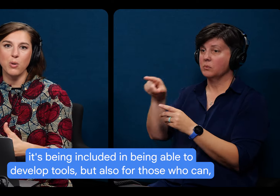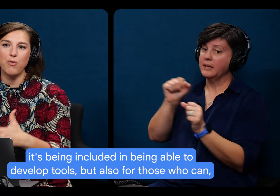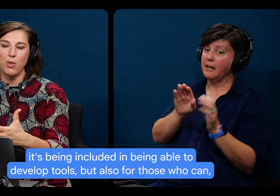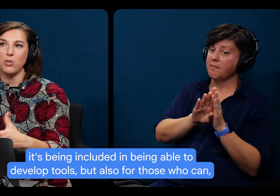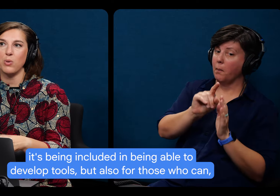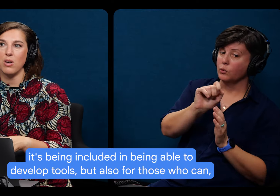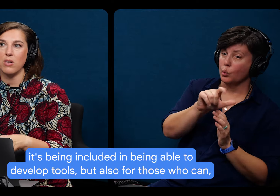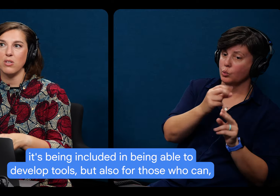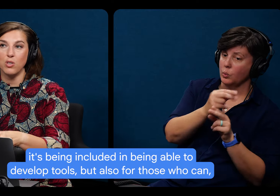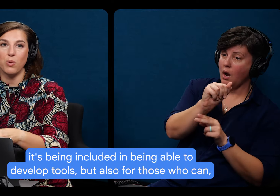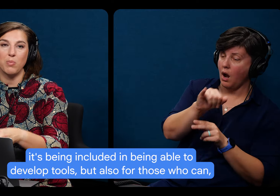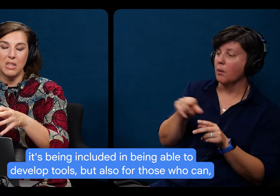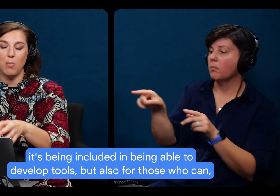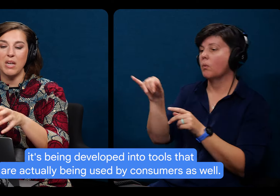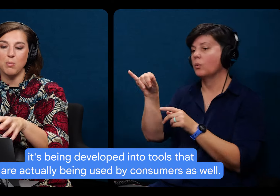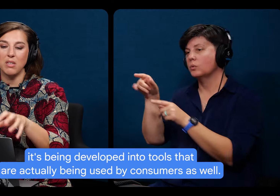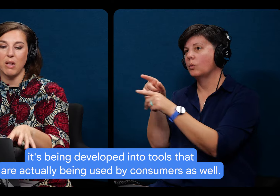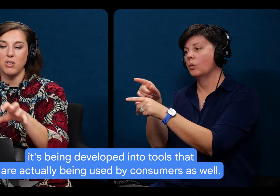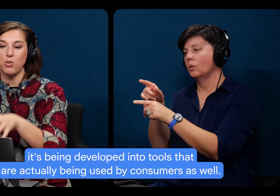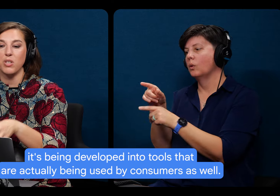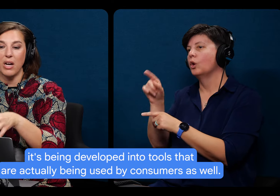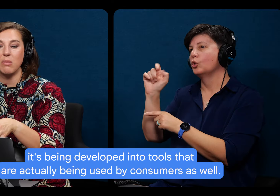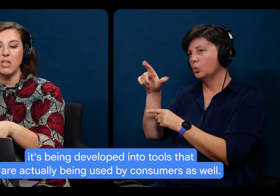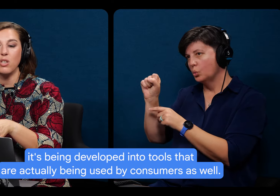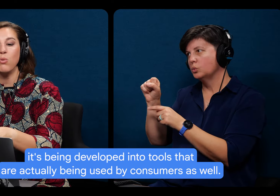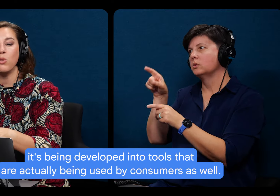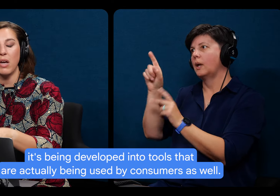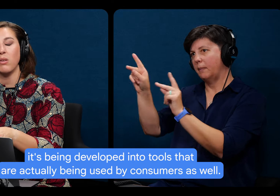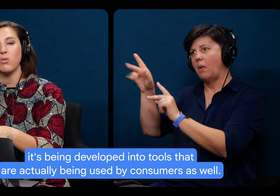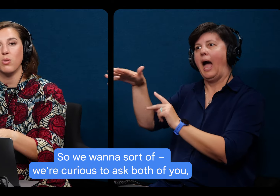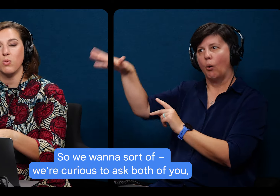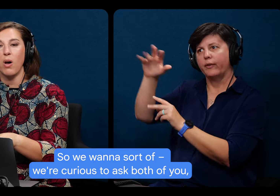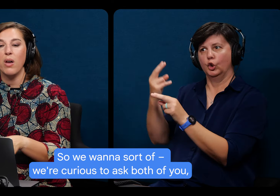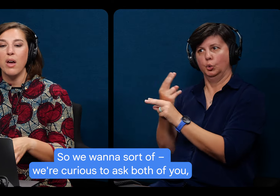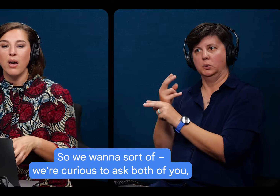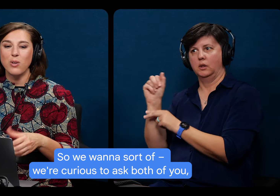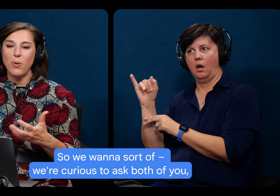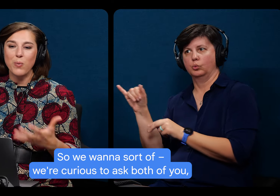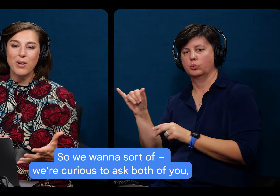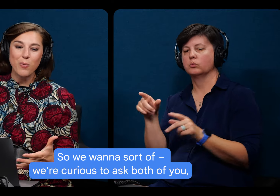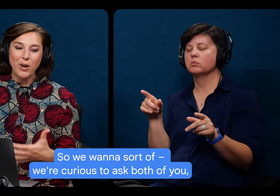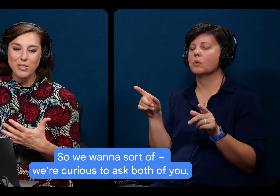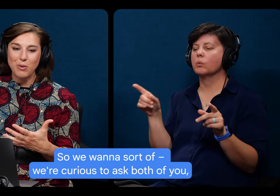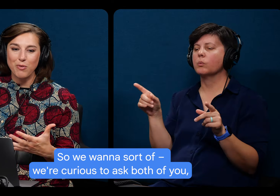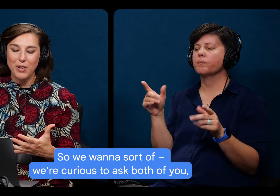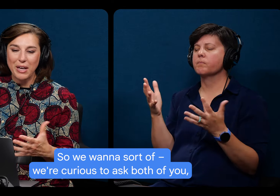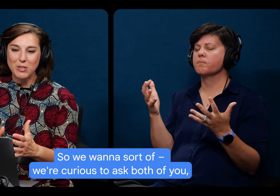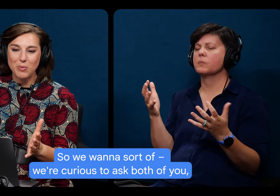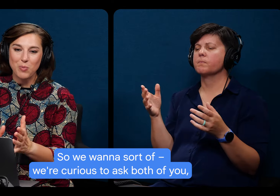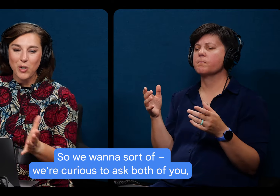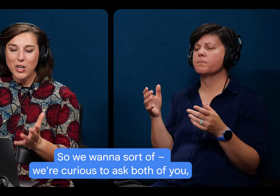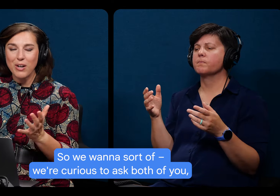but also for those who can, the tool there being, it's being developed into tools that are actually being used by consumers as well. So we want to sort of,